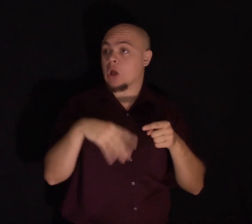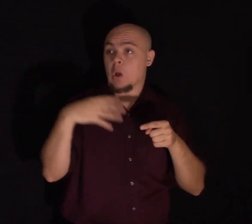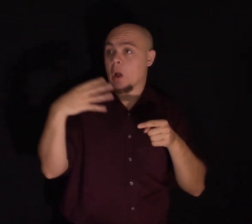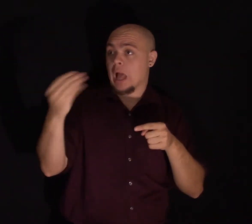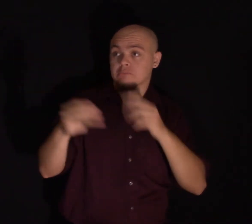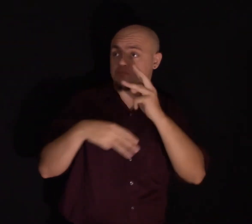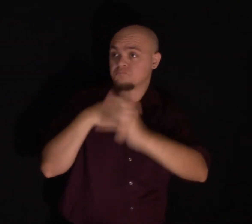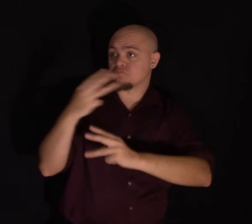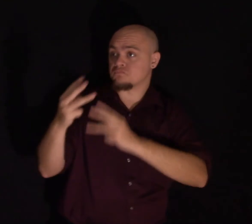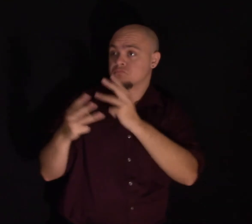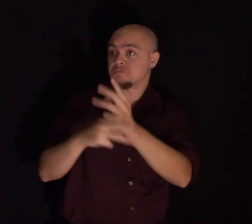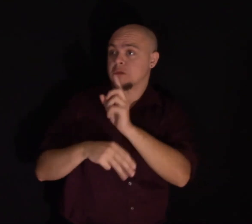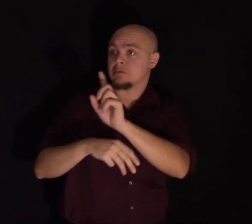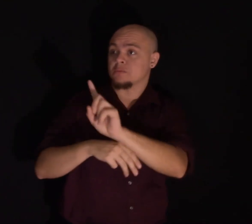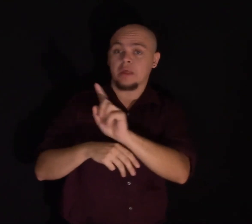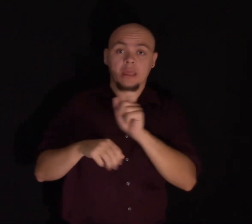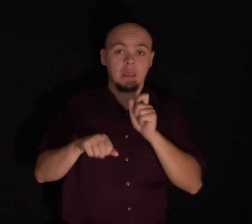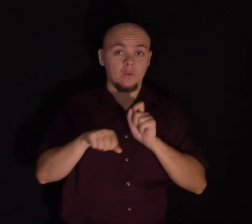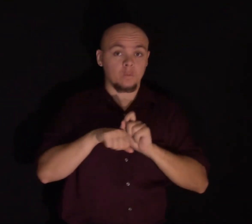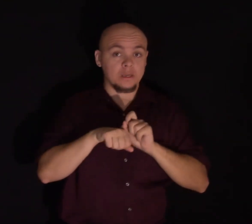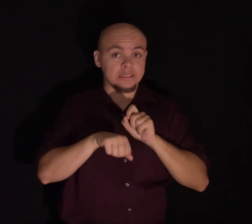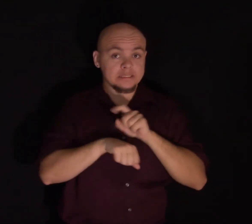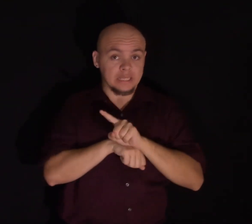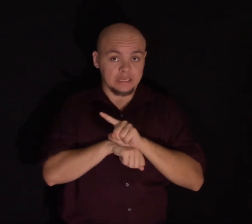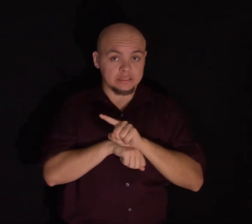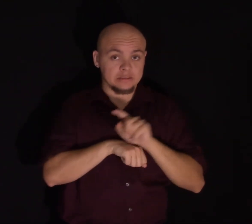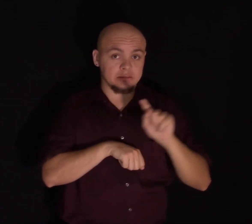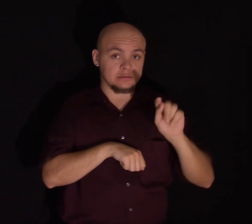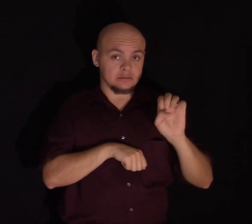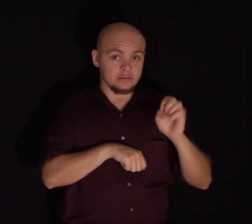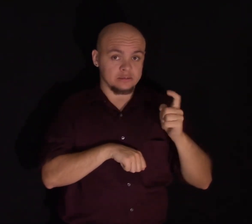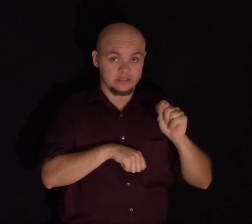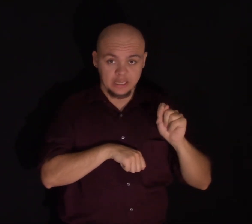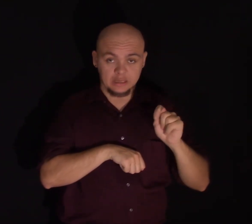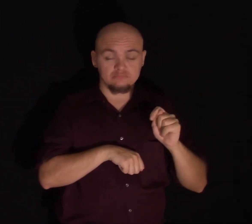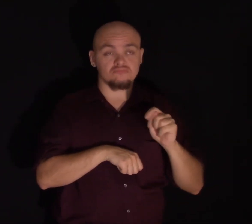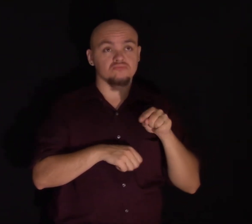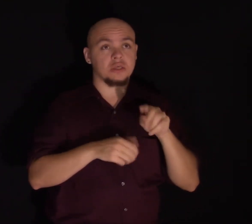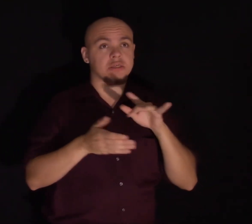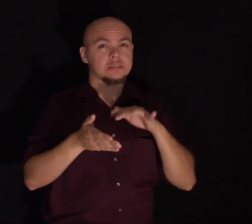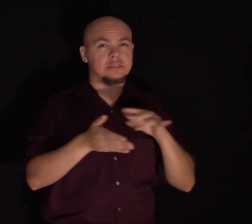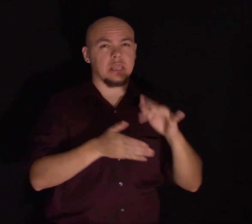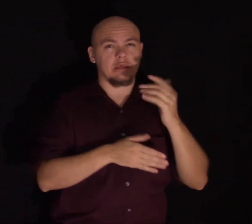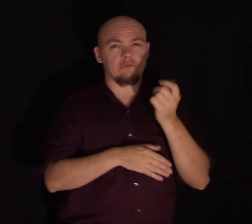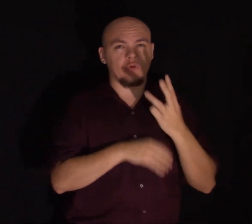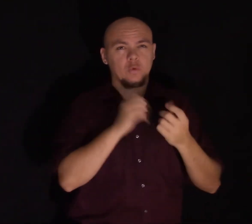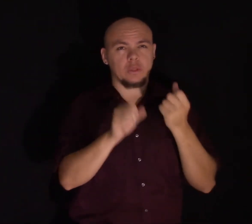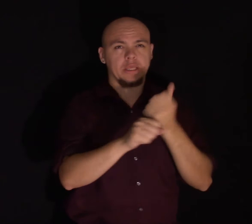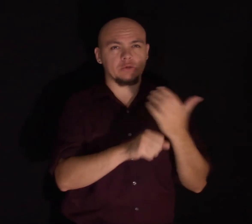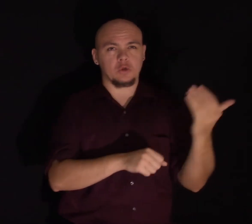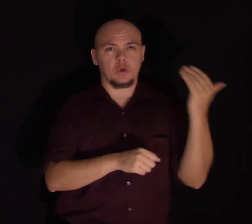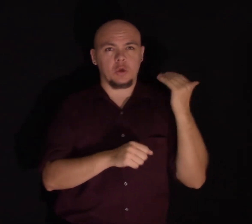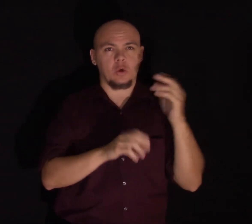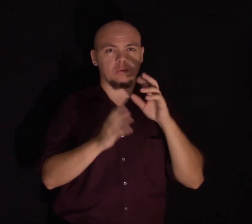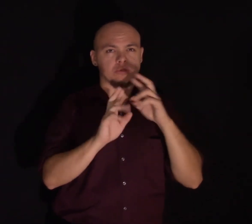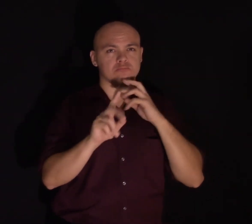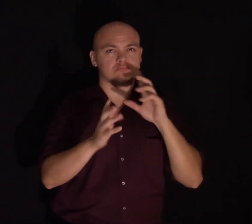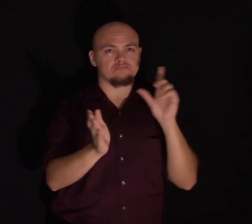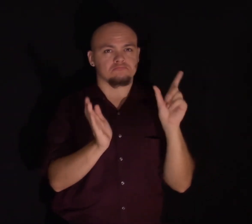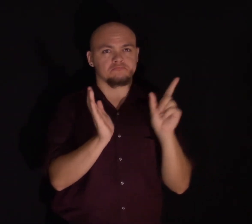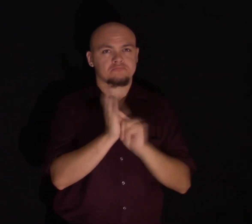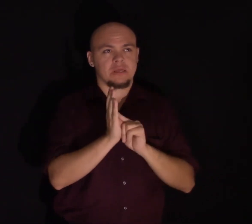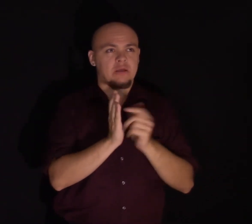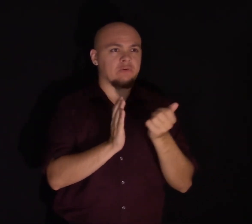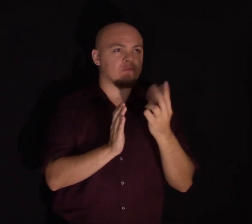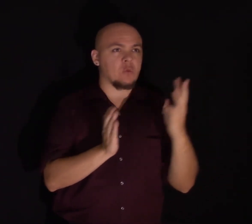and we text them, and this has been done in a study that was published a number of years ago, a very influential study with several